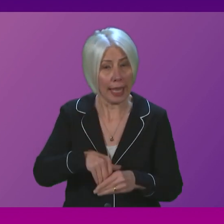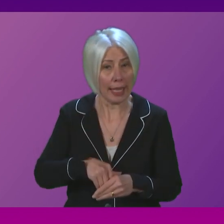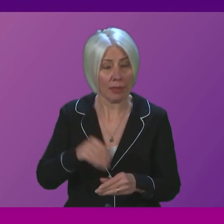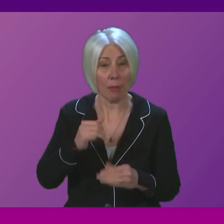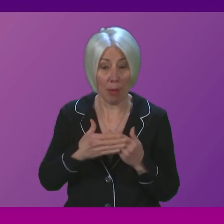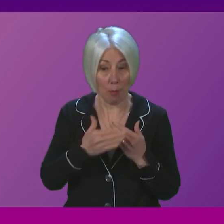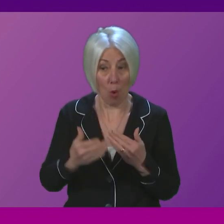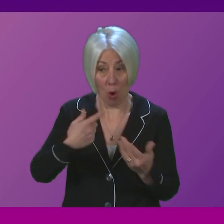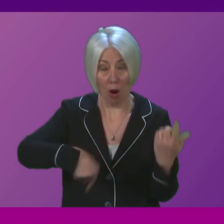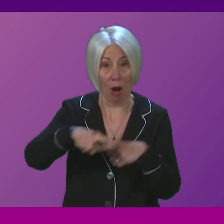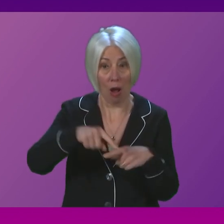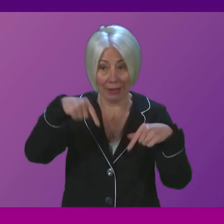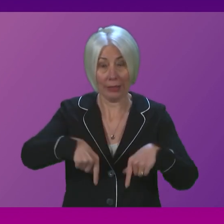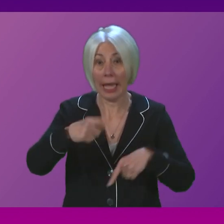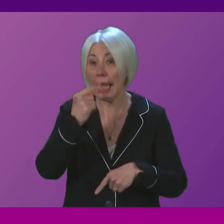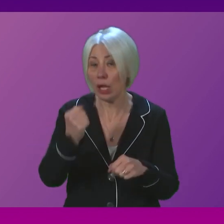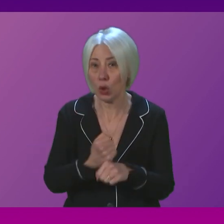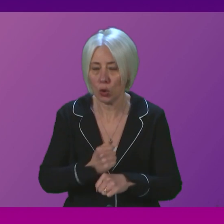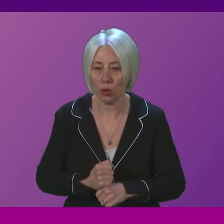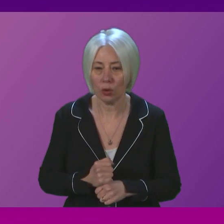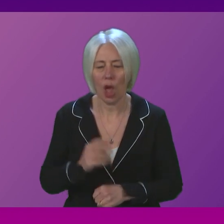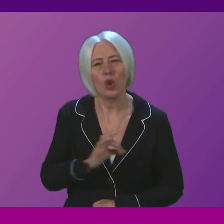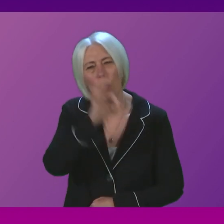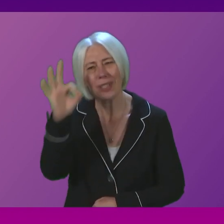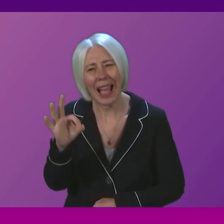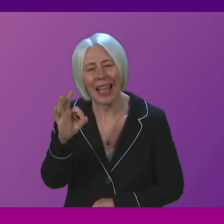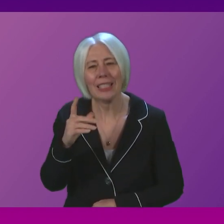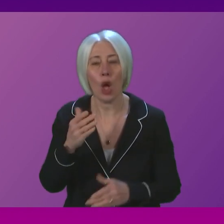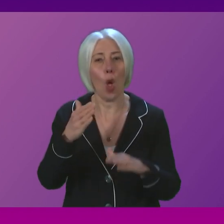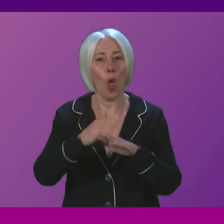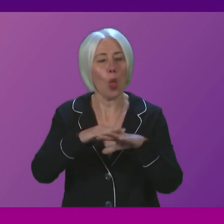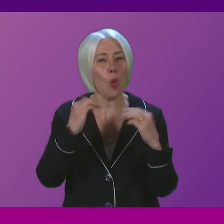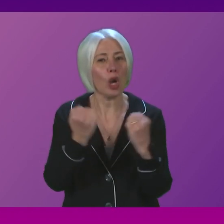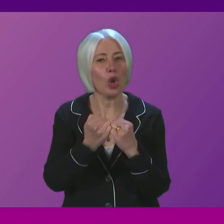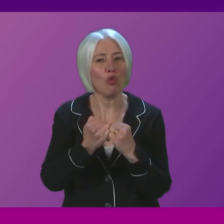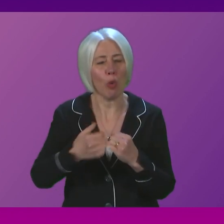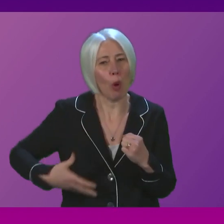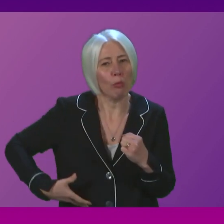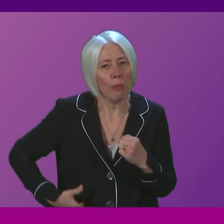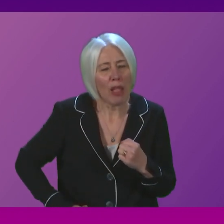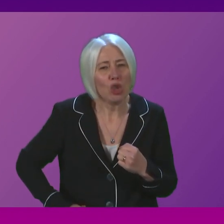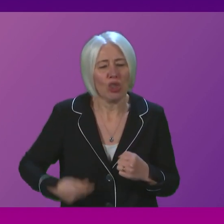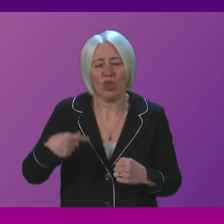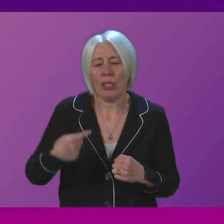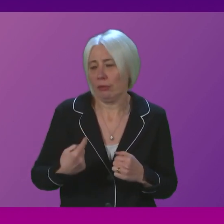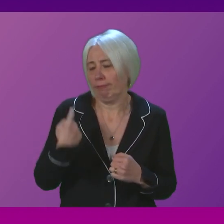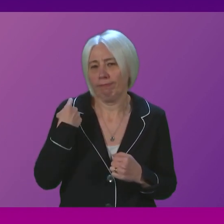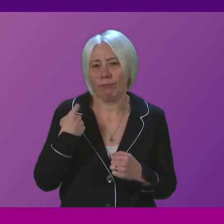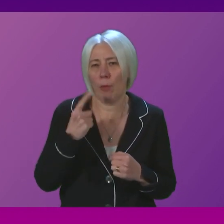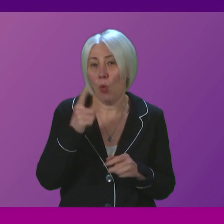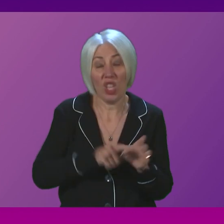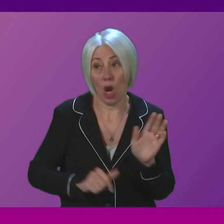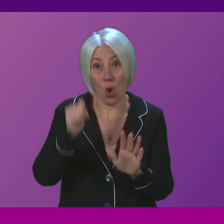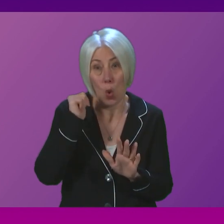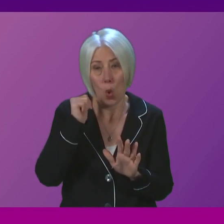we can do in this place so can I ask why the working group on malnutrition announced by this government over a year